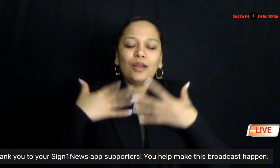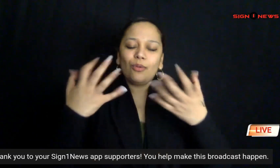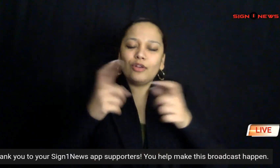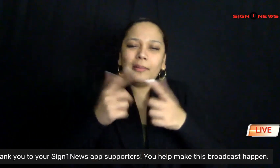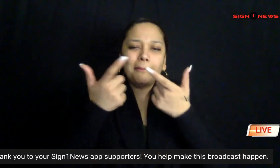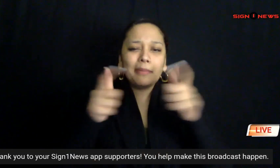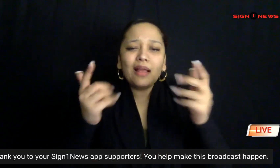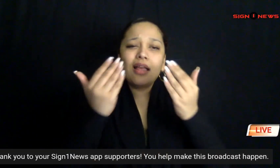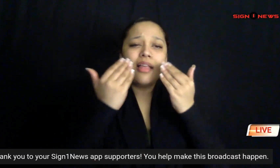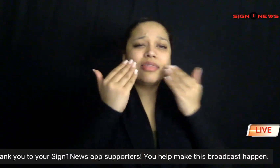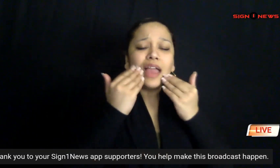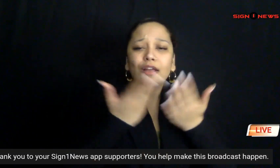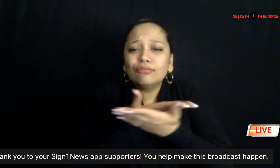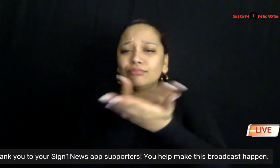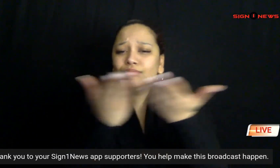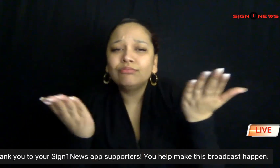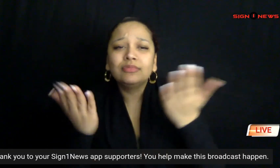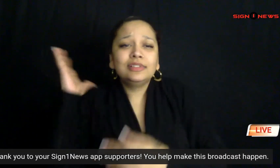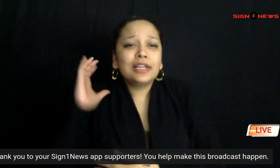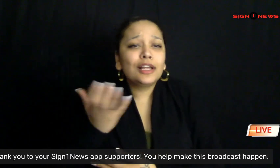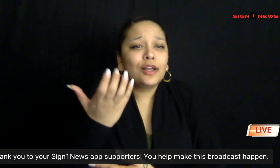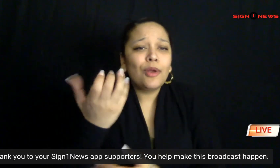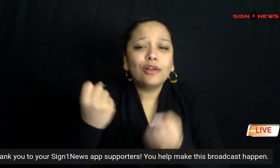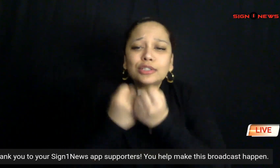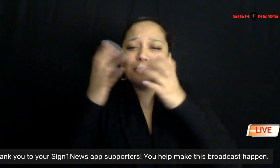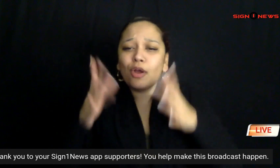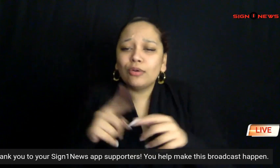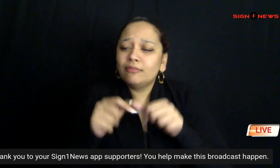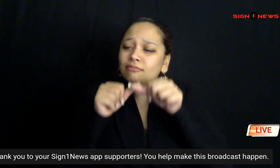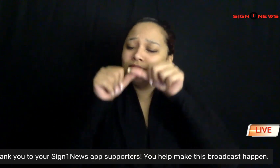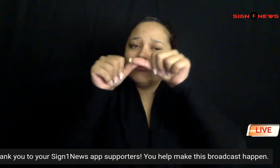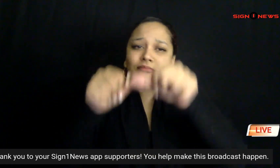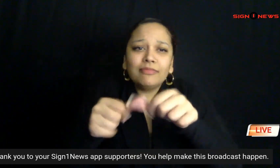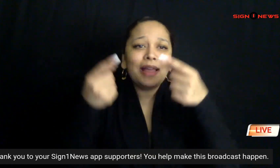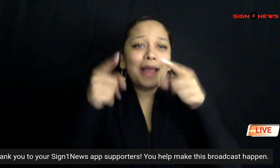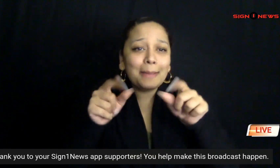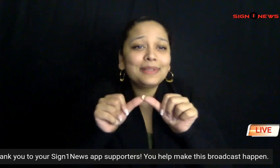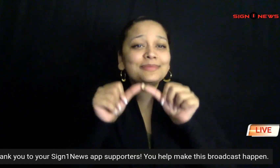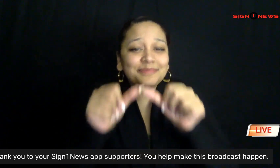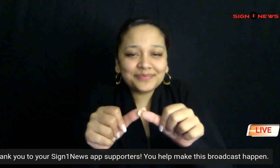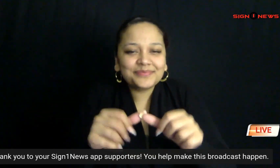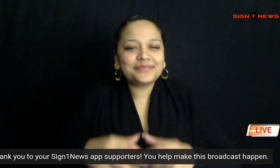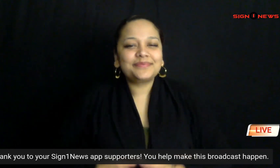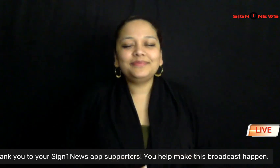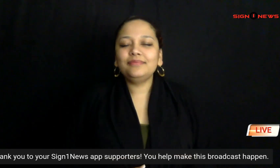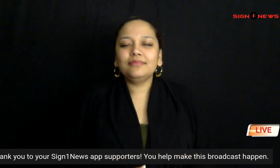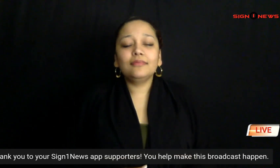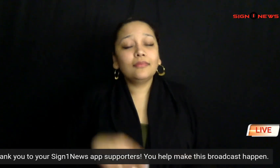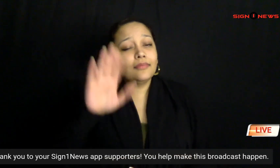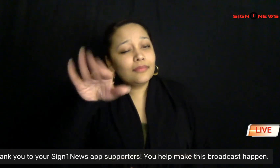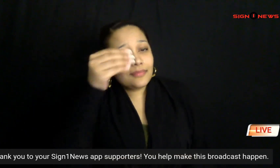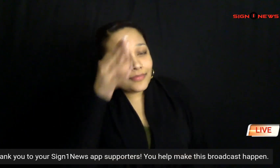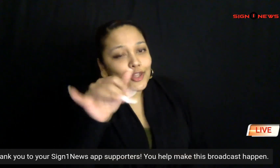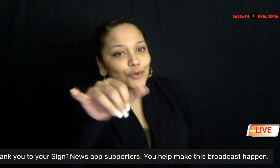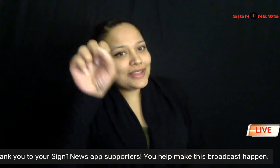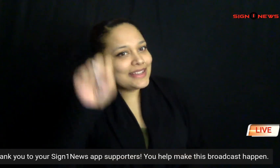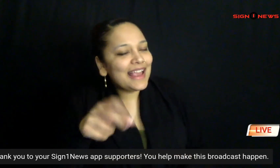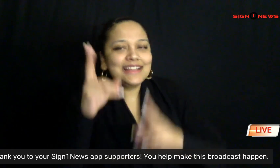we want to give a big thank you to our sign one news app supporters you help make this broadcast happen you can